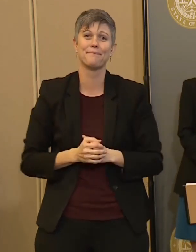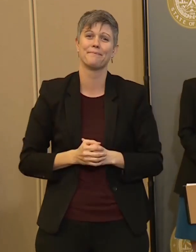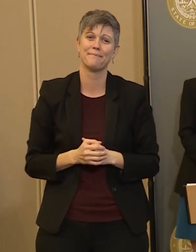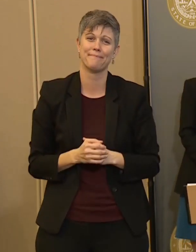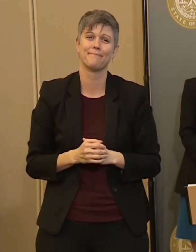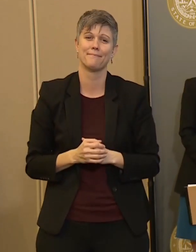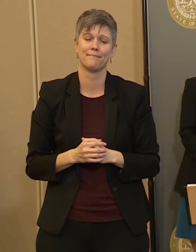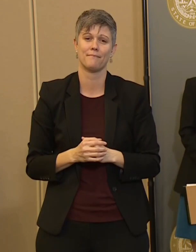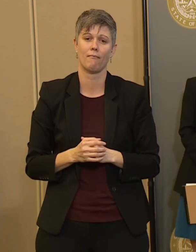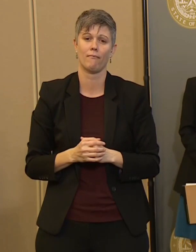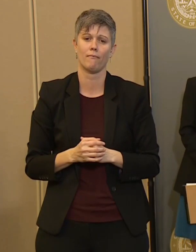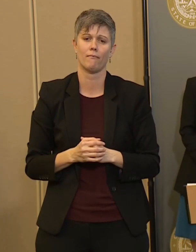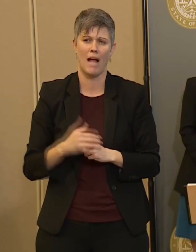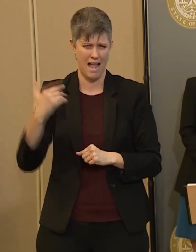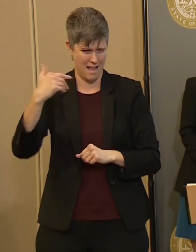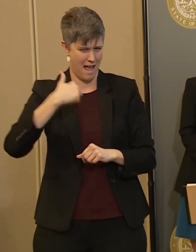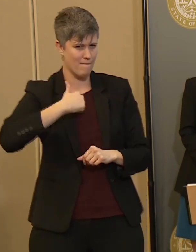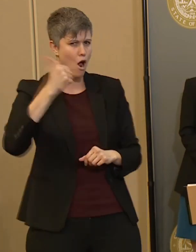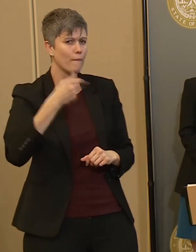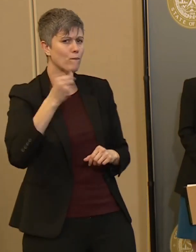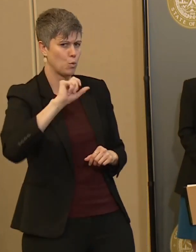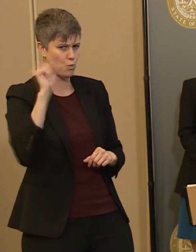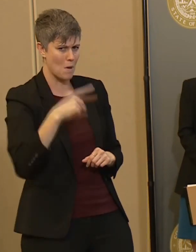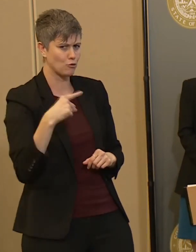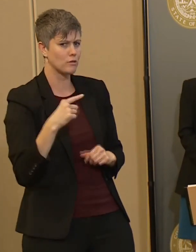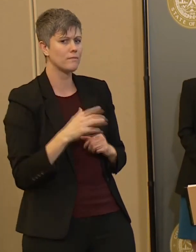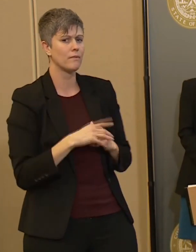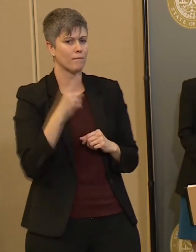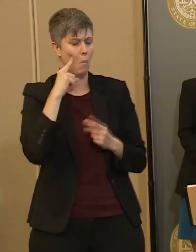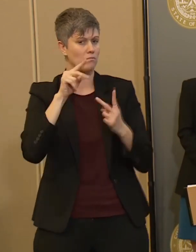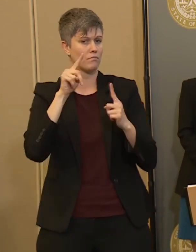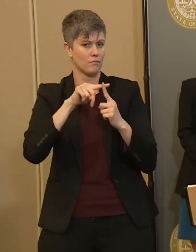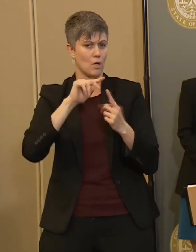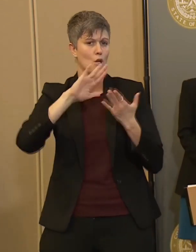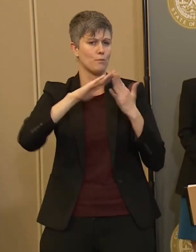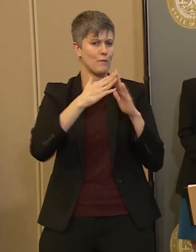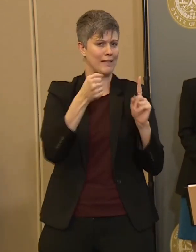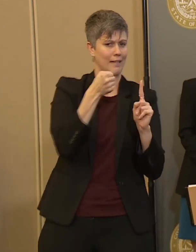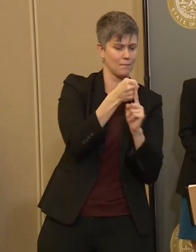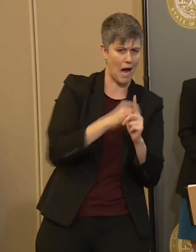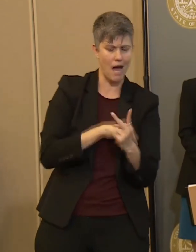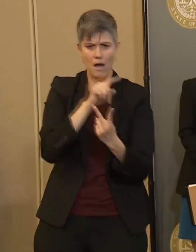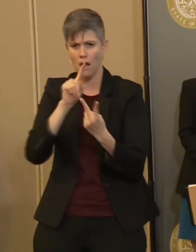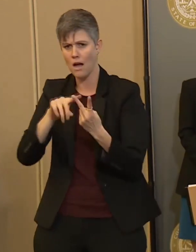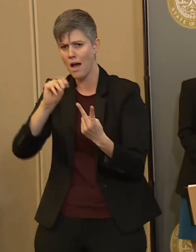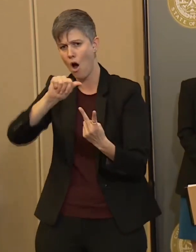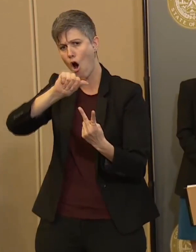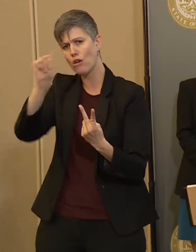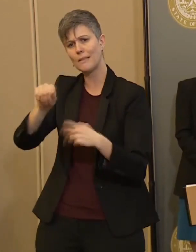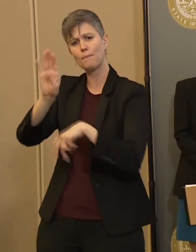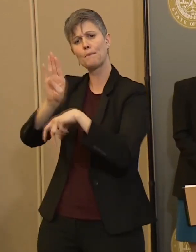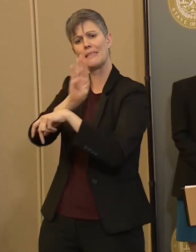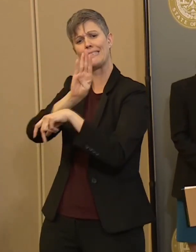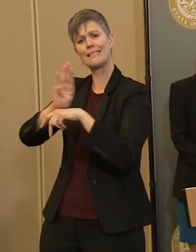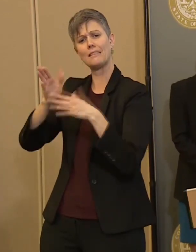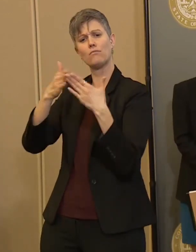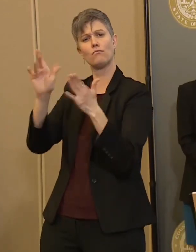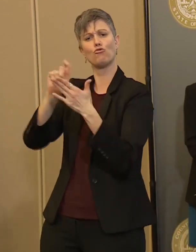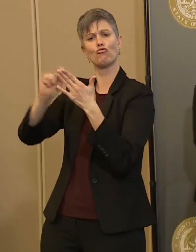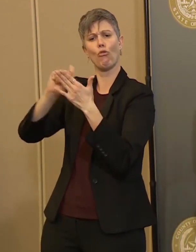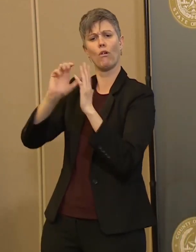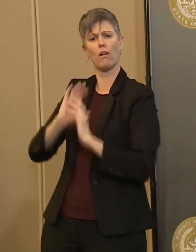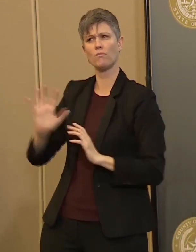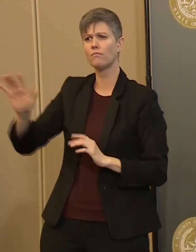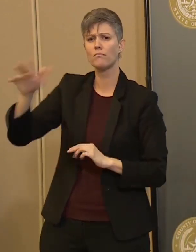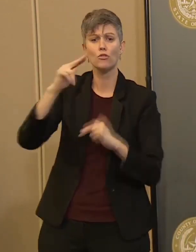We had a couple of questions, uh, from both Community Impact and the Austin Business Journal related to construction projects in the